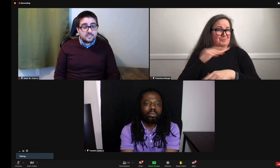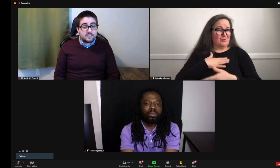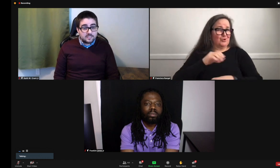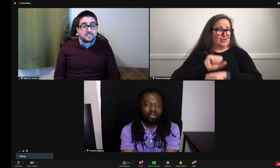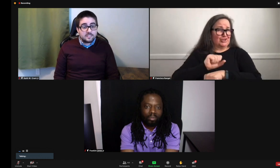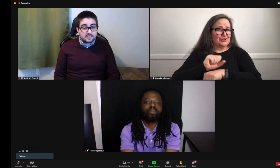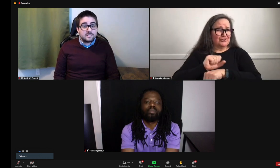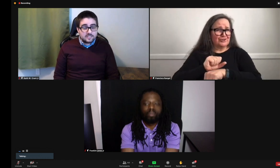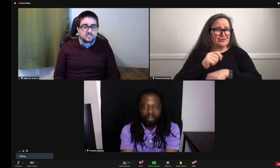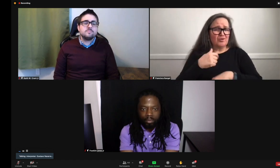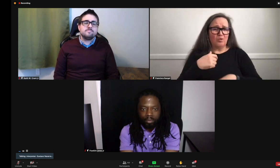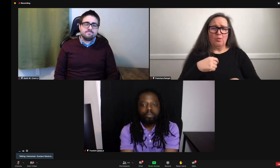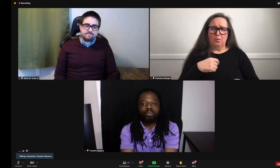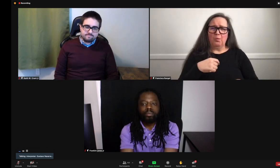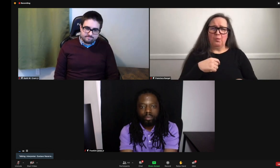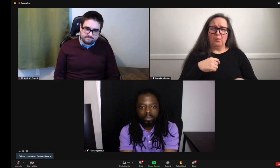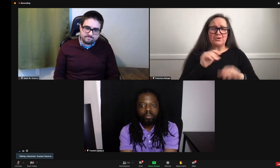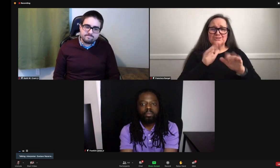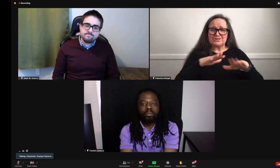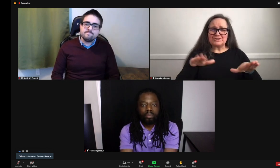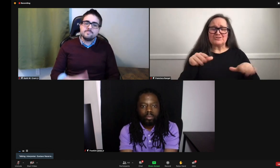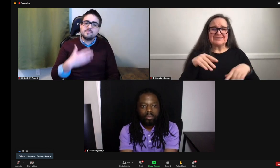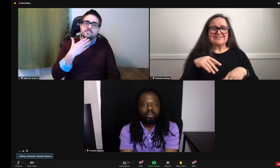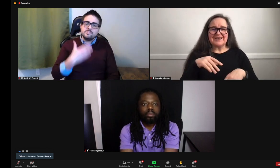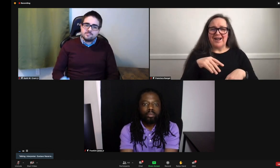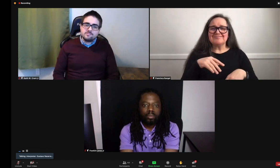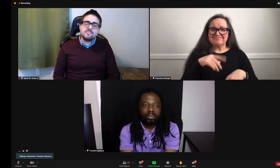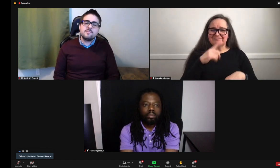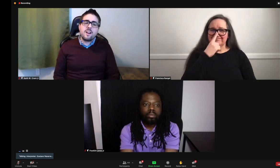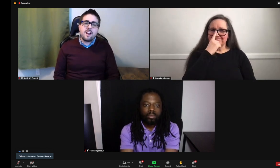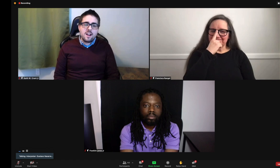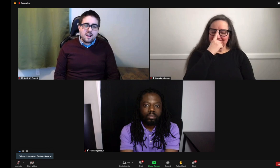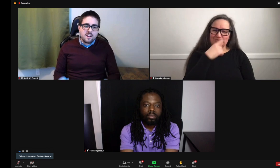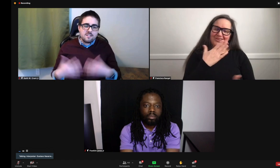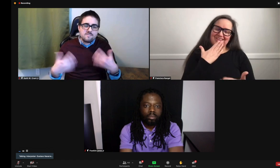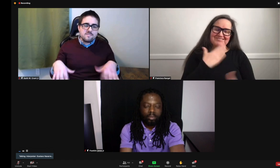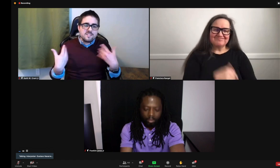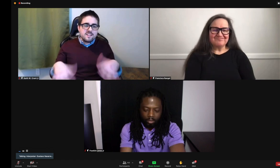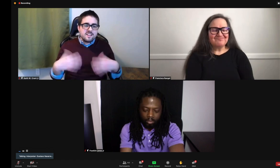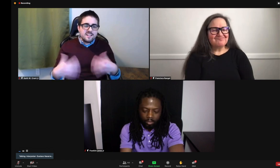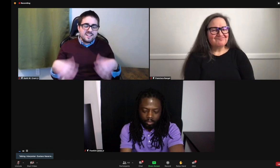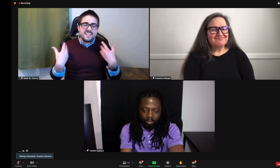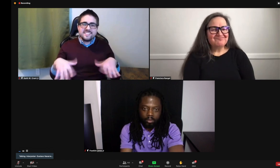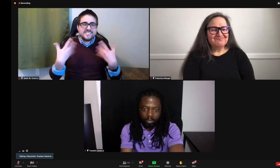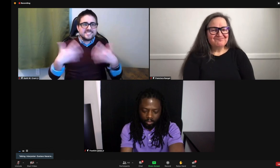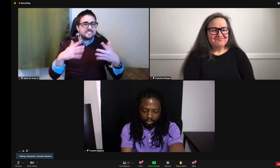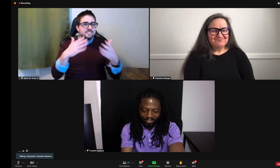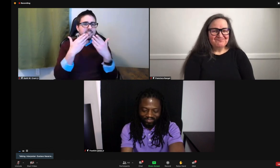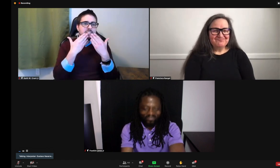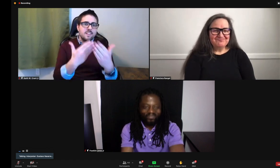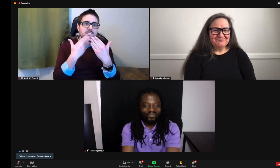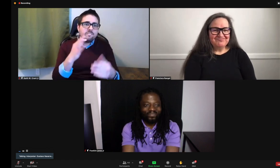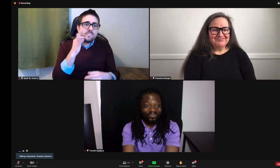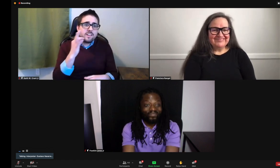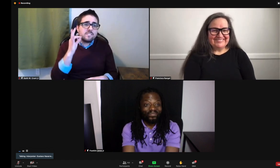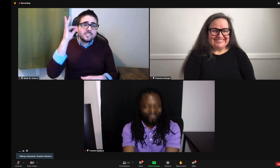Really, and the experience also translated into me doing better at my own personal job with working with children at the Clear Center.